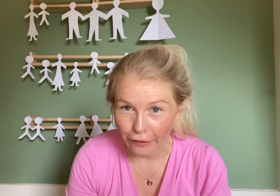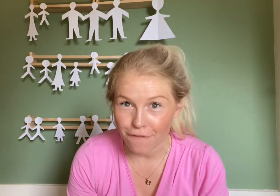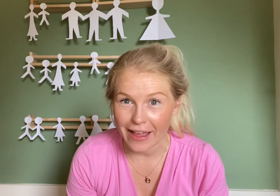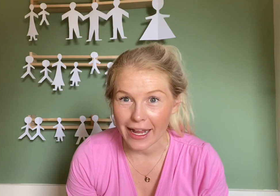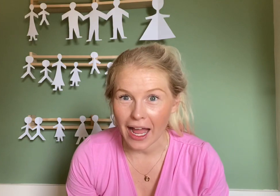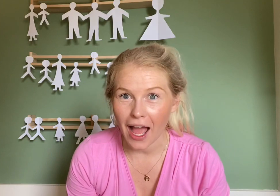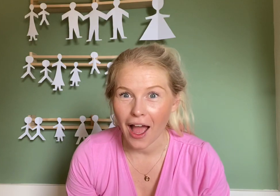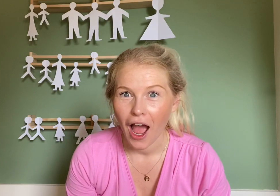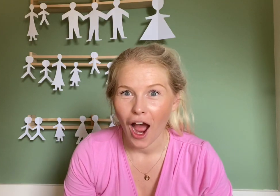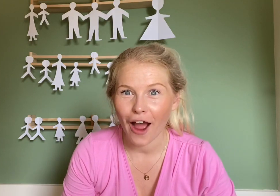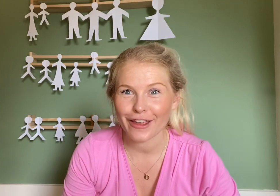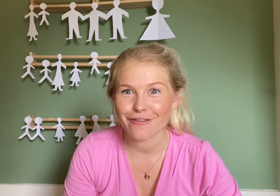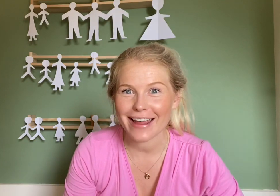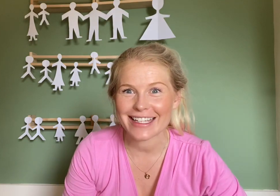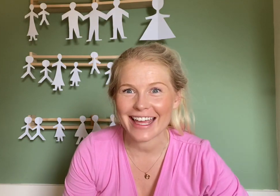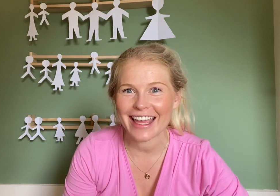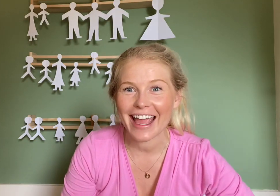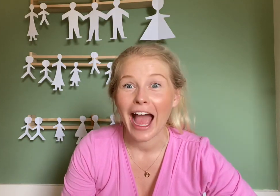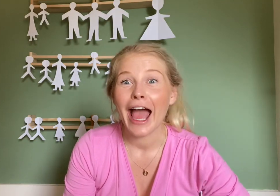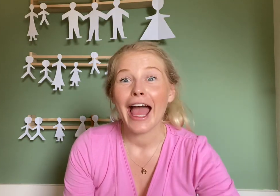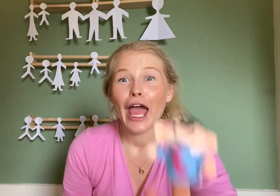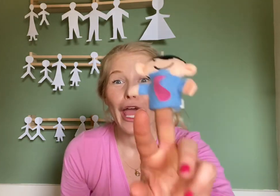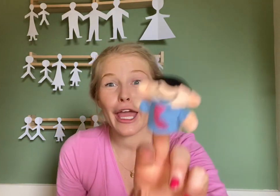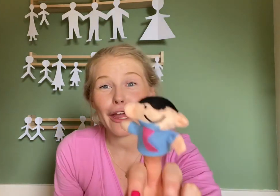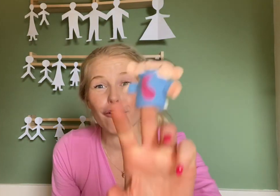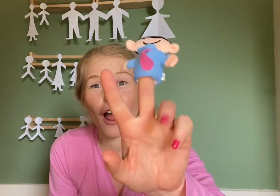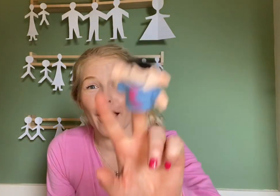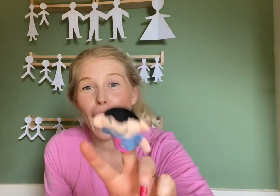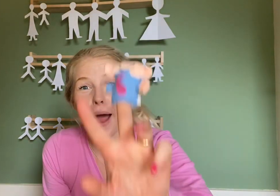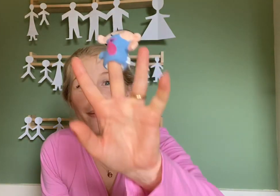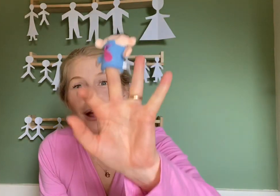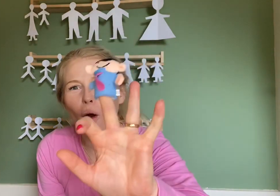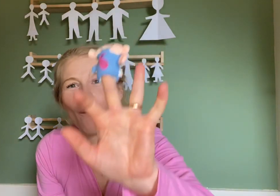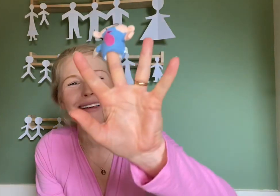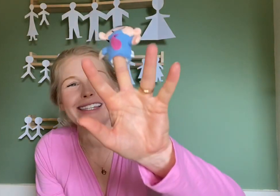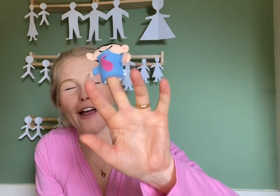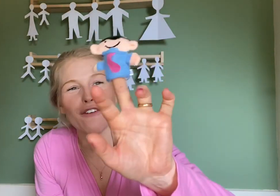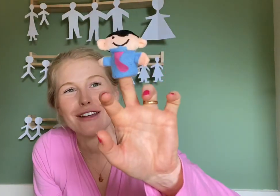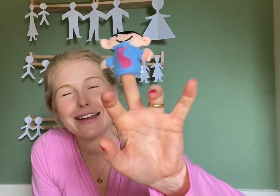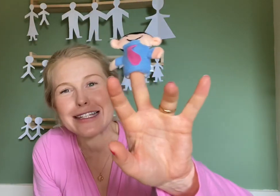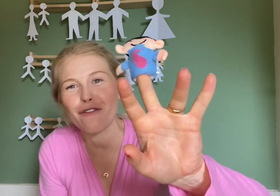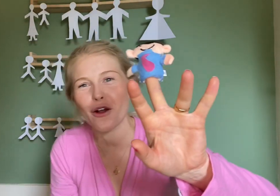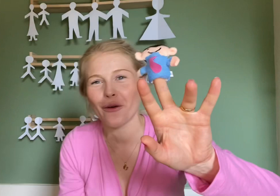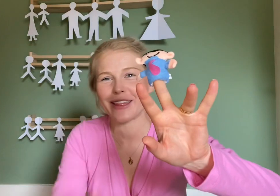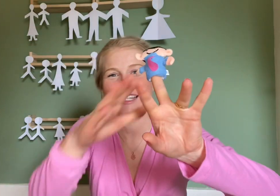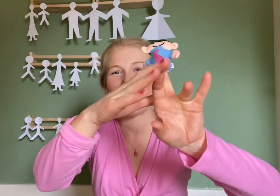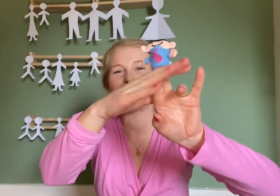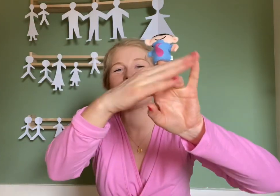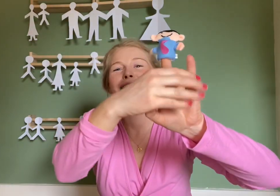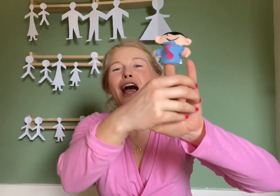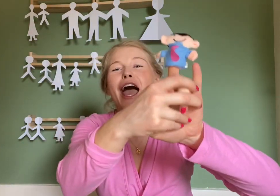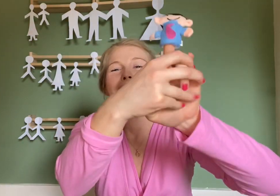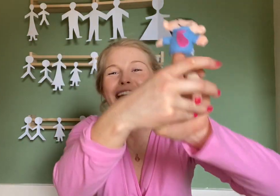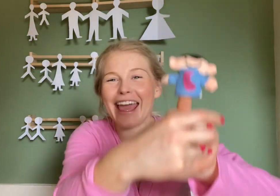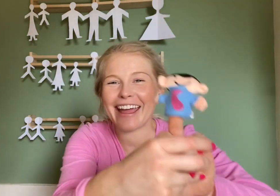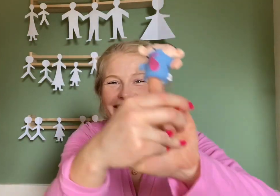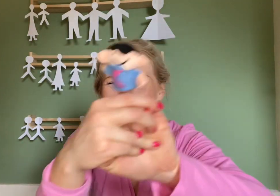finger. Are you ready? Here I am. Oh, I find it really difficult on this hand. Here I